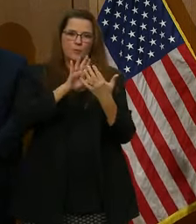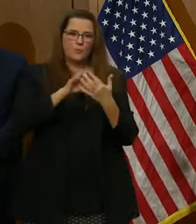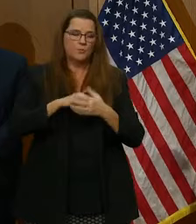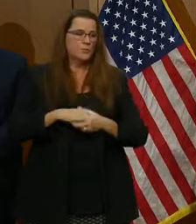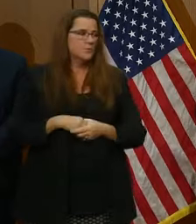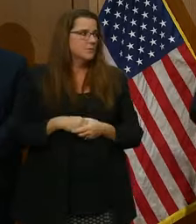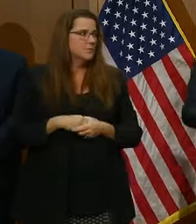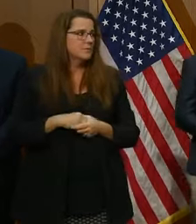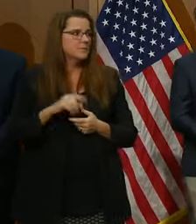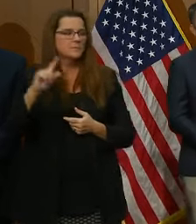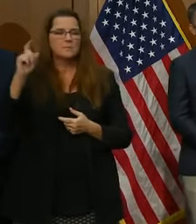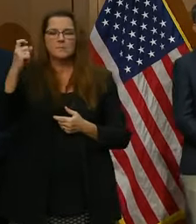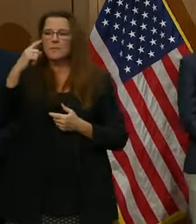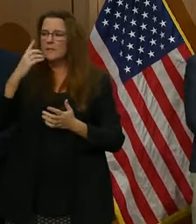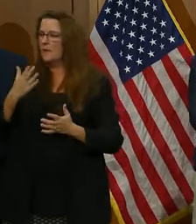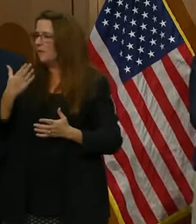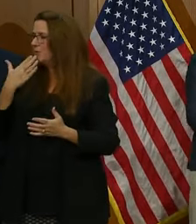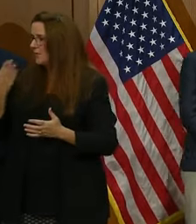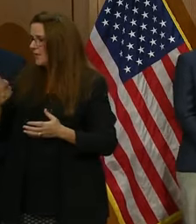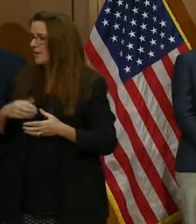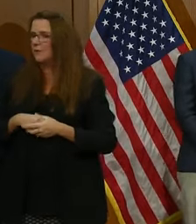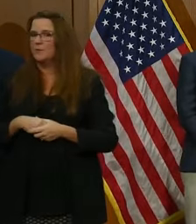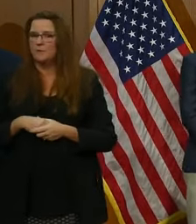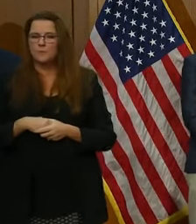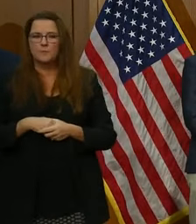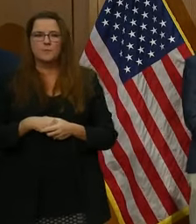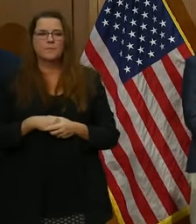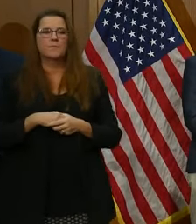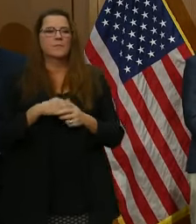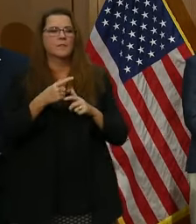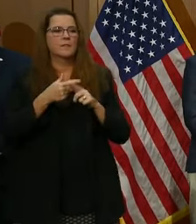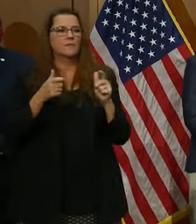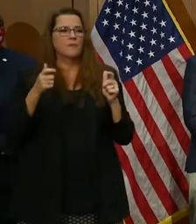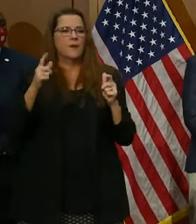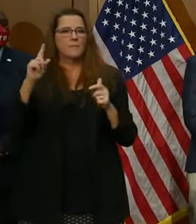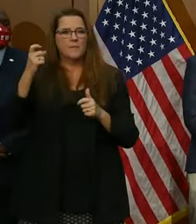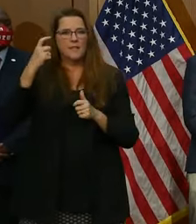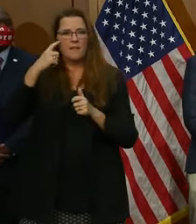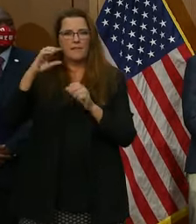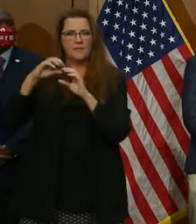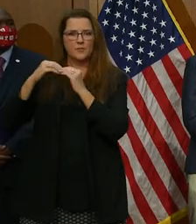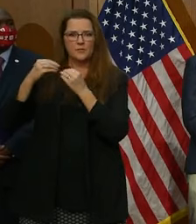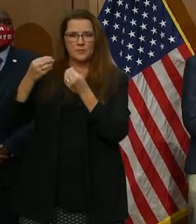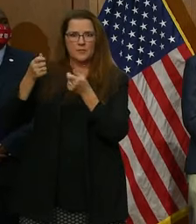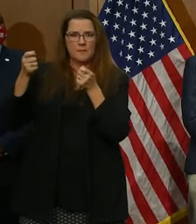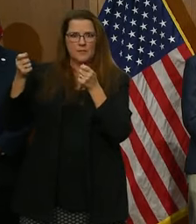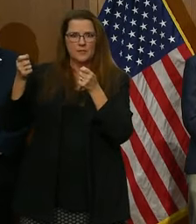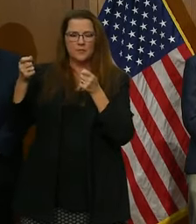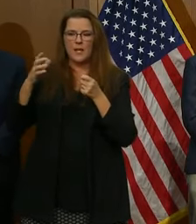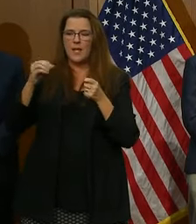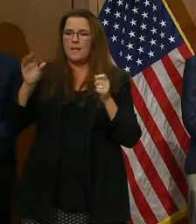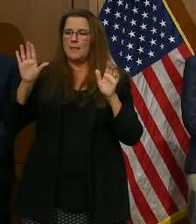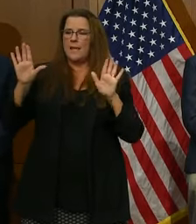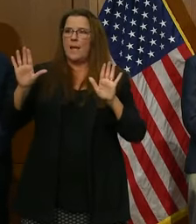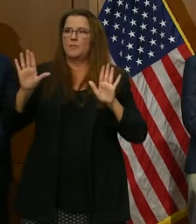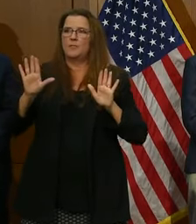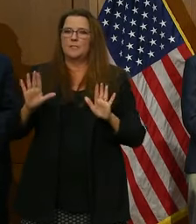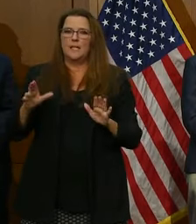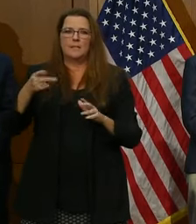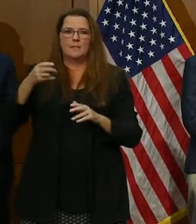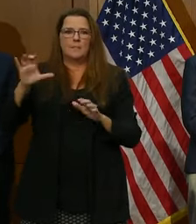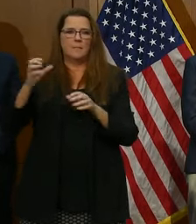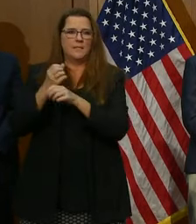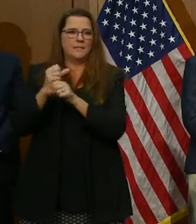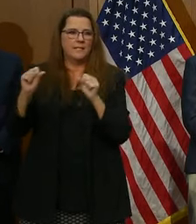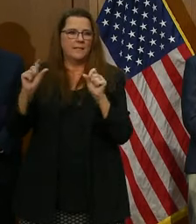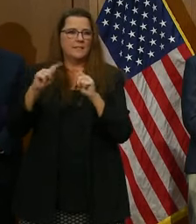Governor, thank you. On behalf of the administration and an outstanding public safety team, I want